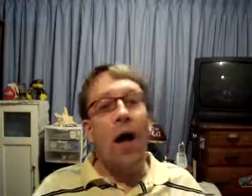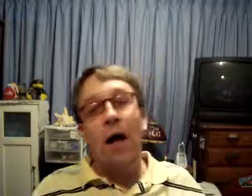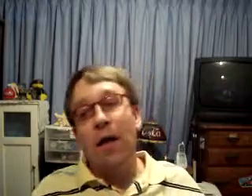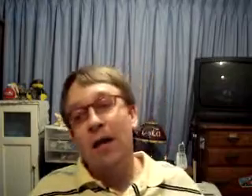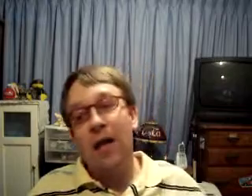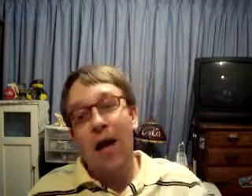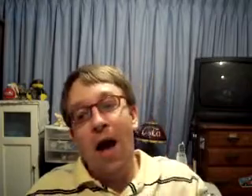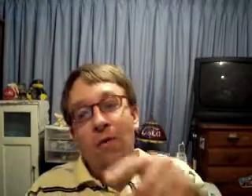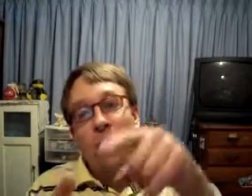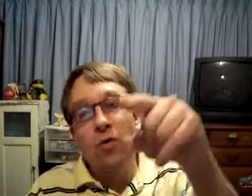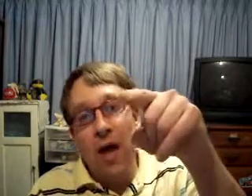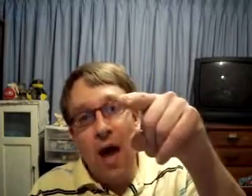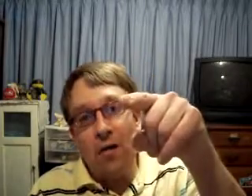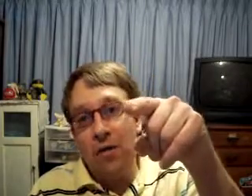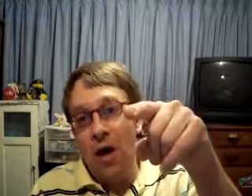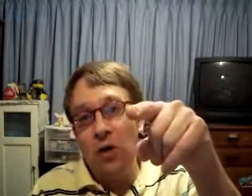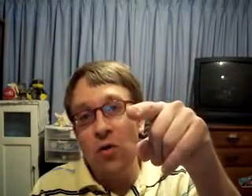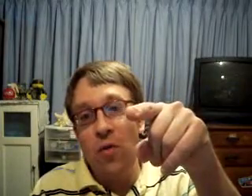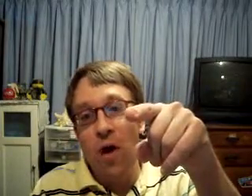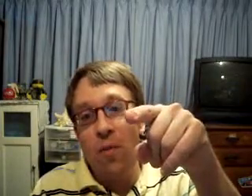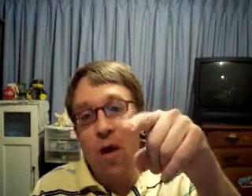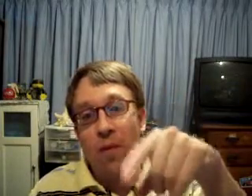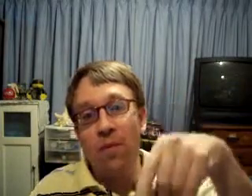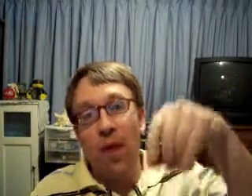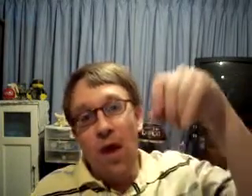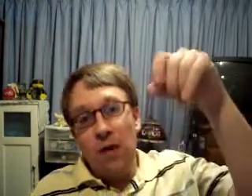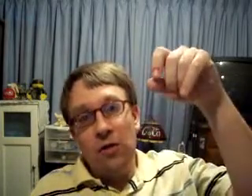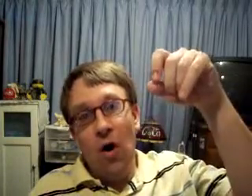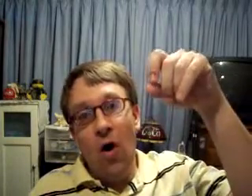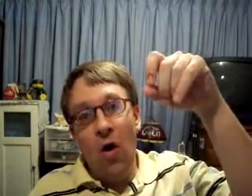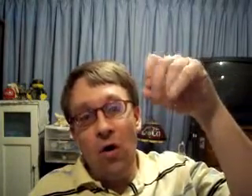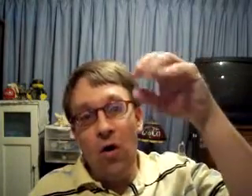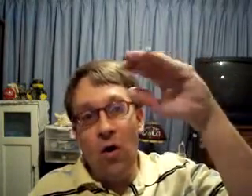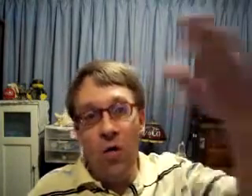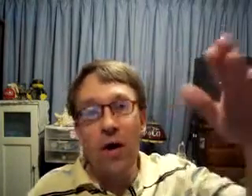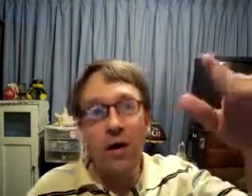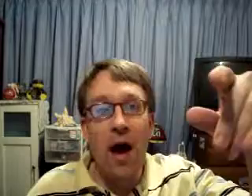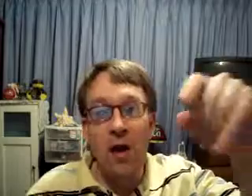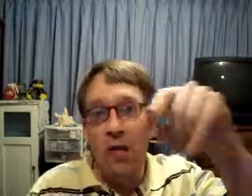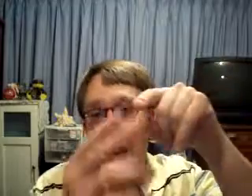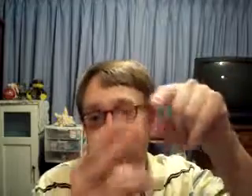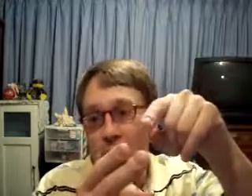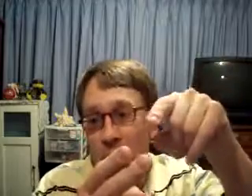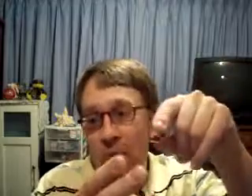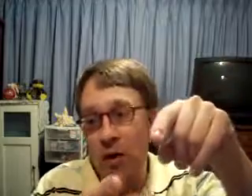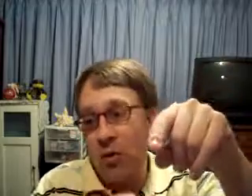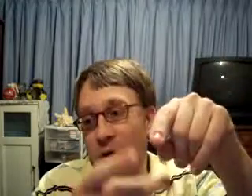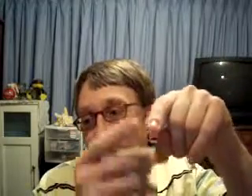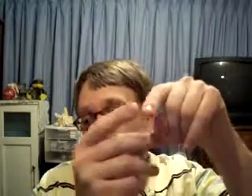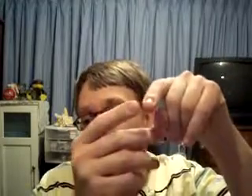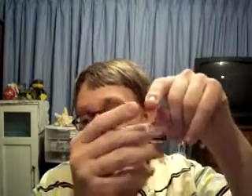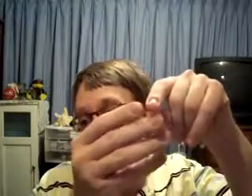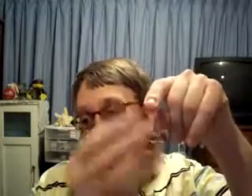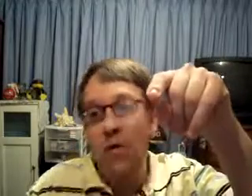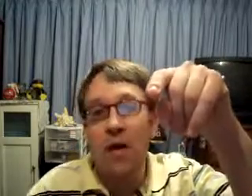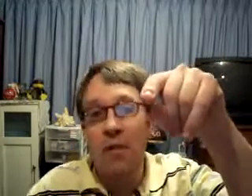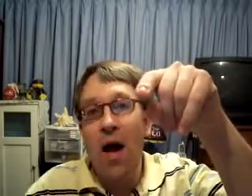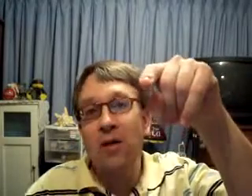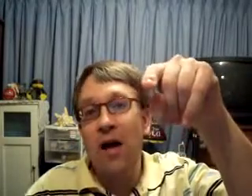let's say you have two towns. not too far apart. So, you go to the one town and you find a certain barometric pressure. You go about 15 miles